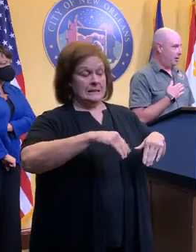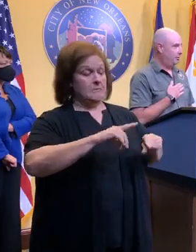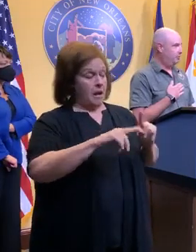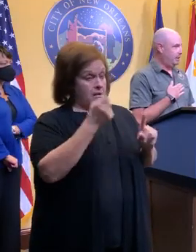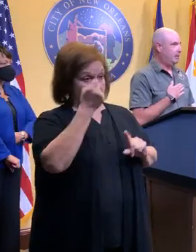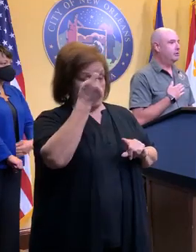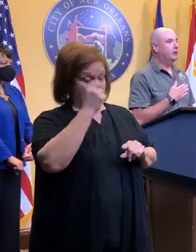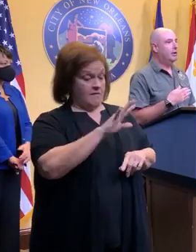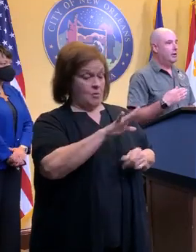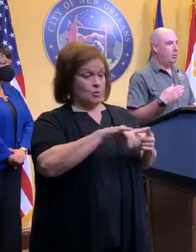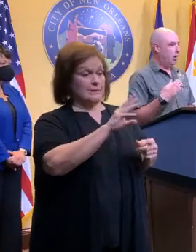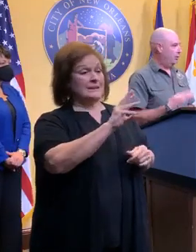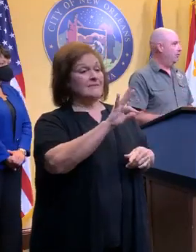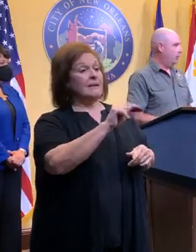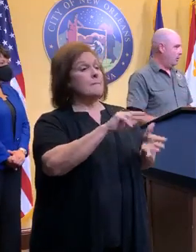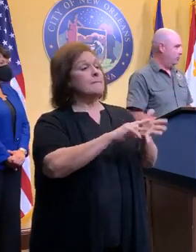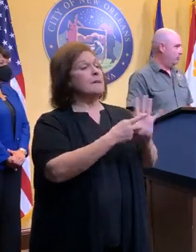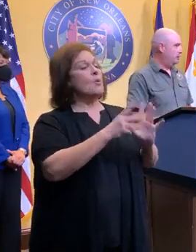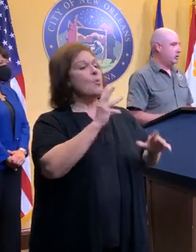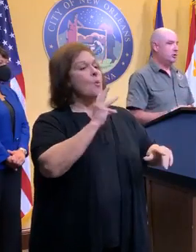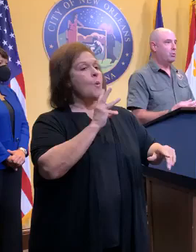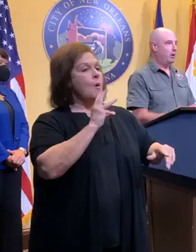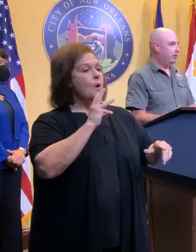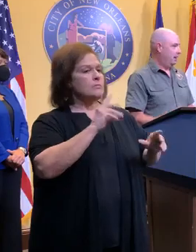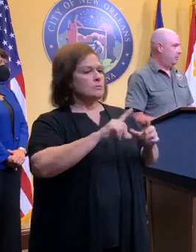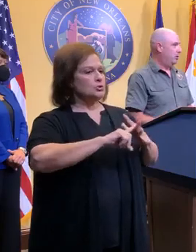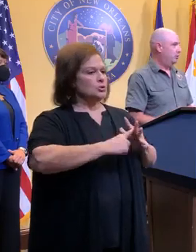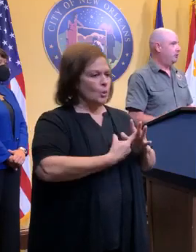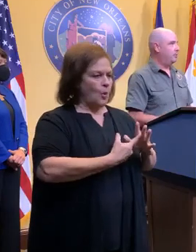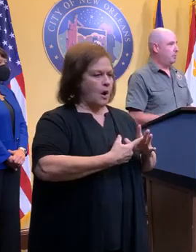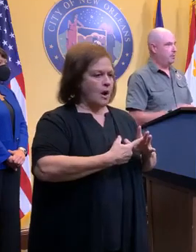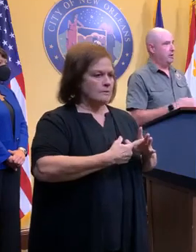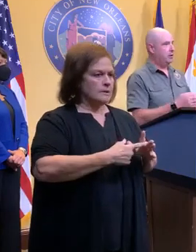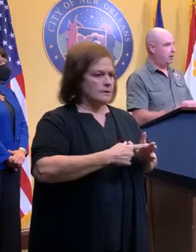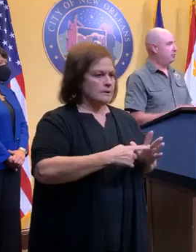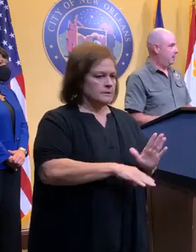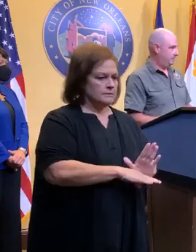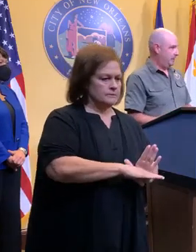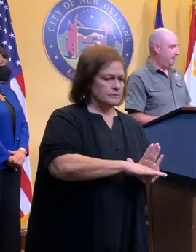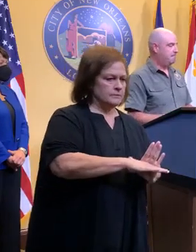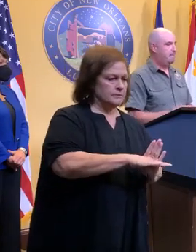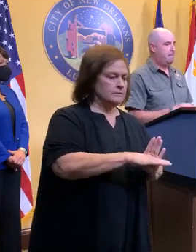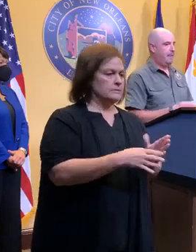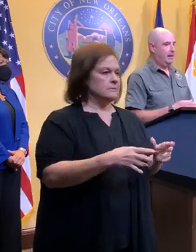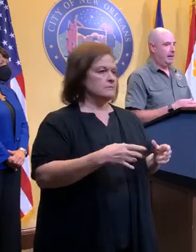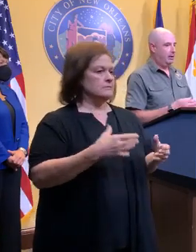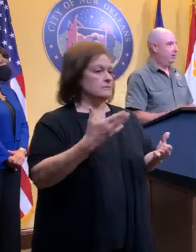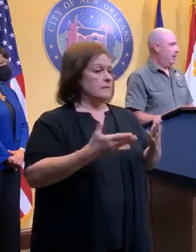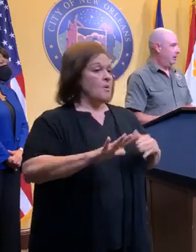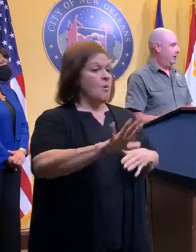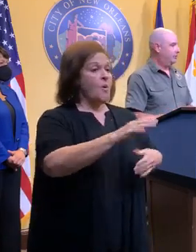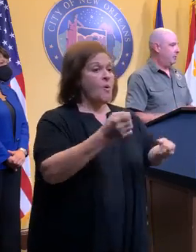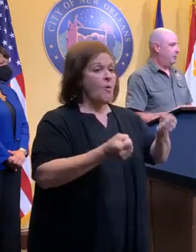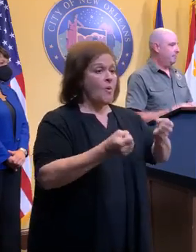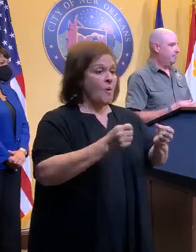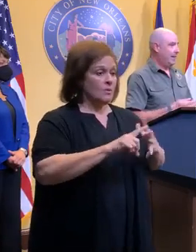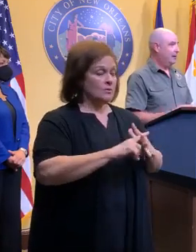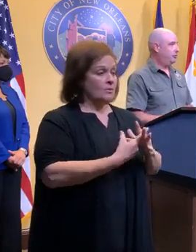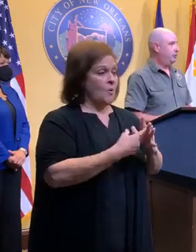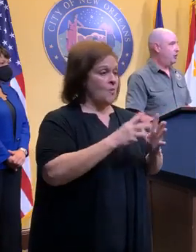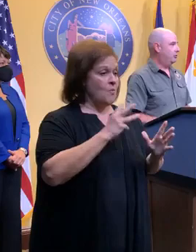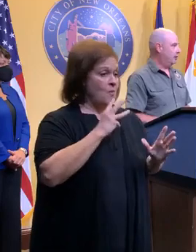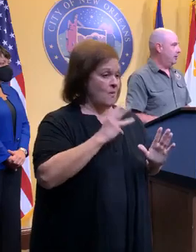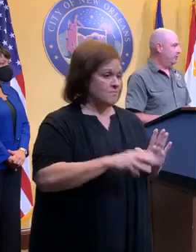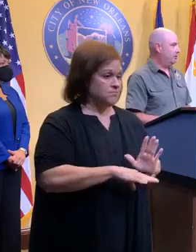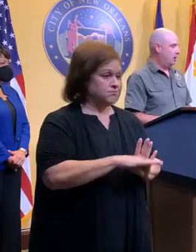But 4 to 6 feet for us means water over the roads, potentially watering the neighborhoods to the point where your cars may float out in that area. So,